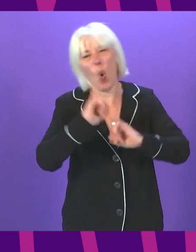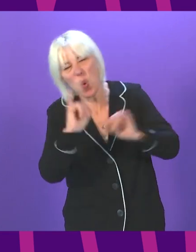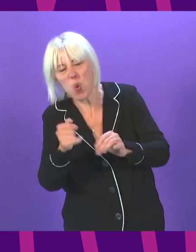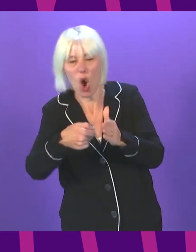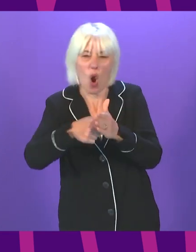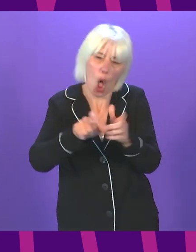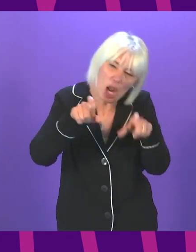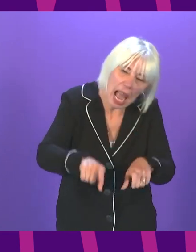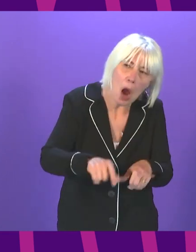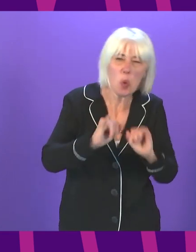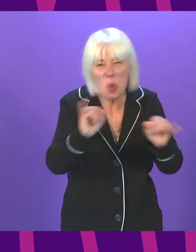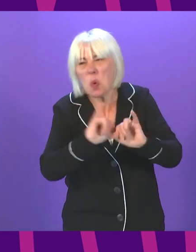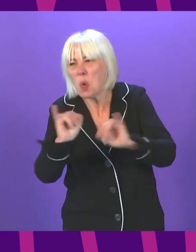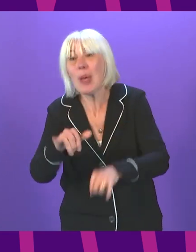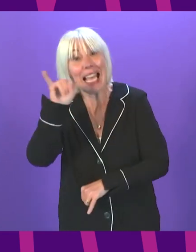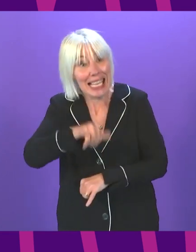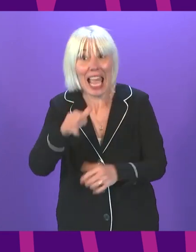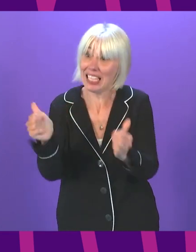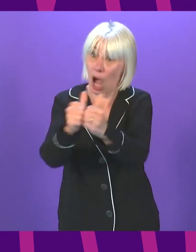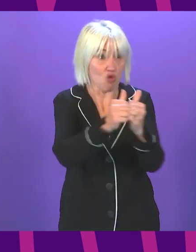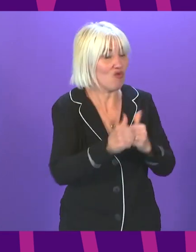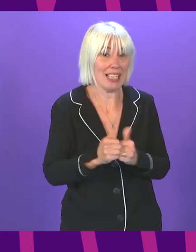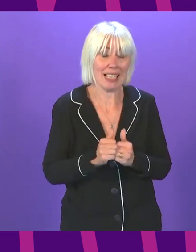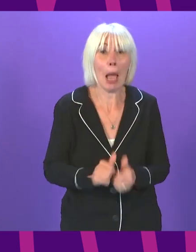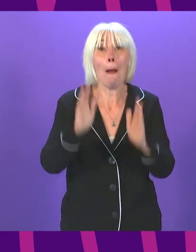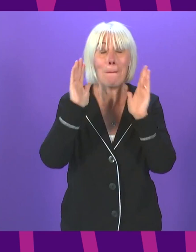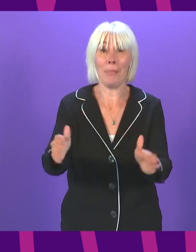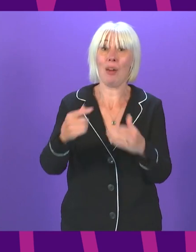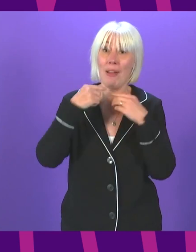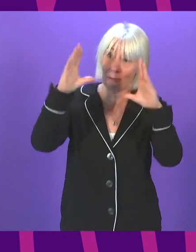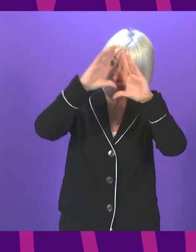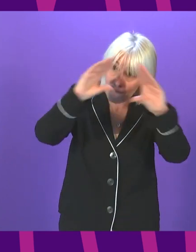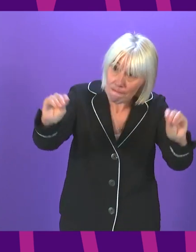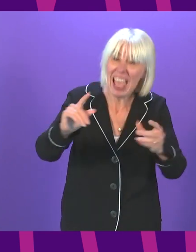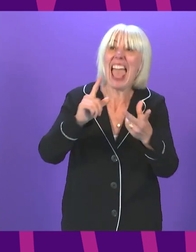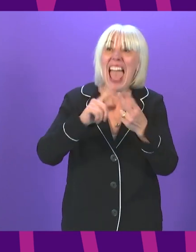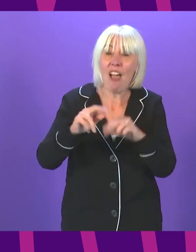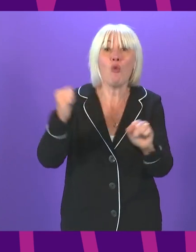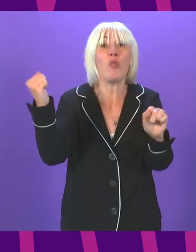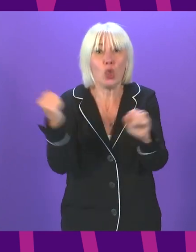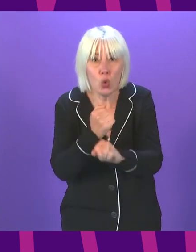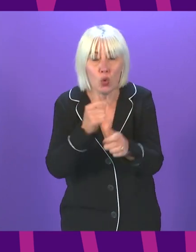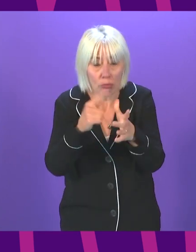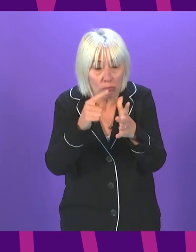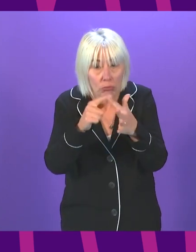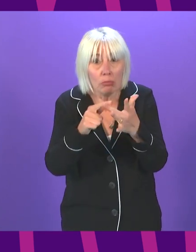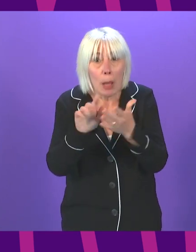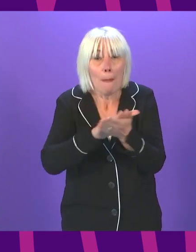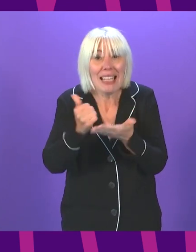about how terrible restrictions would be, which we all agree with, let's focus on saying to people, here's what, if we do, will help